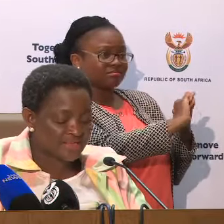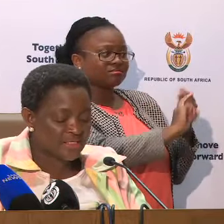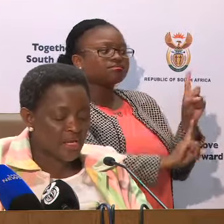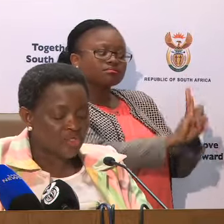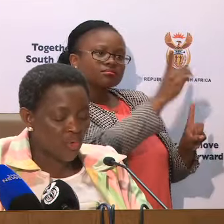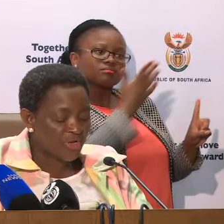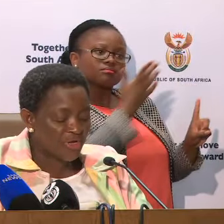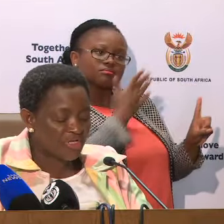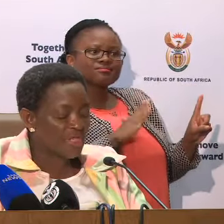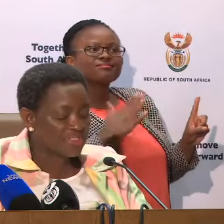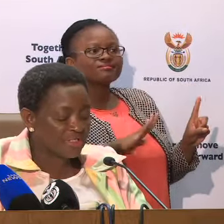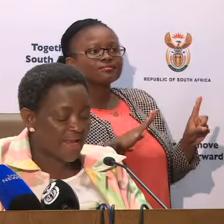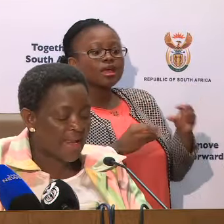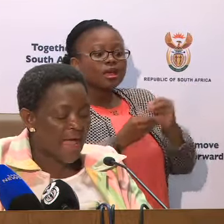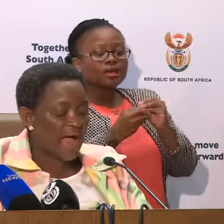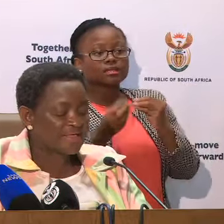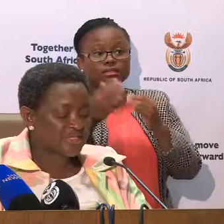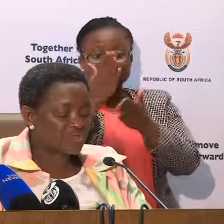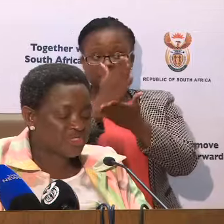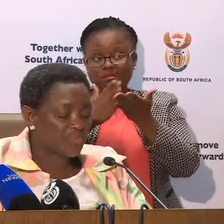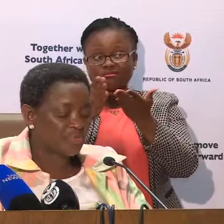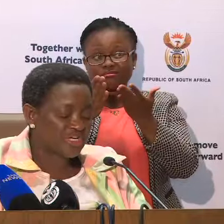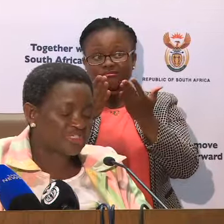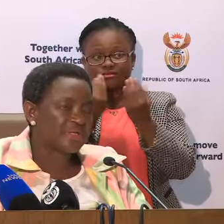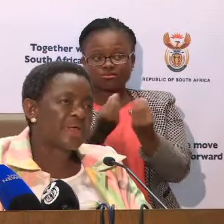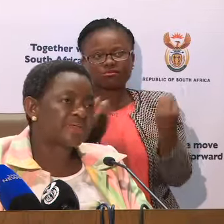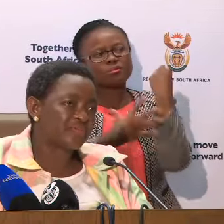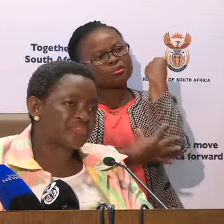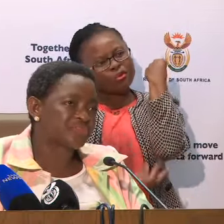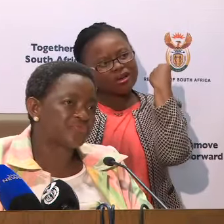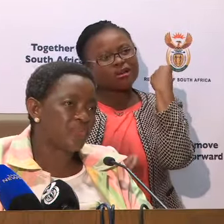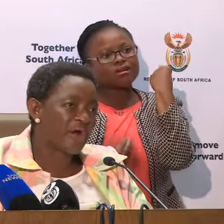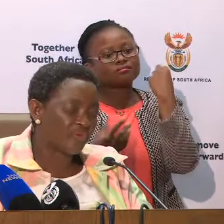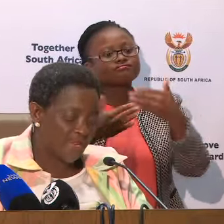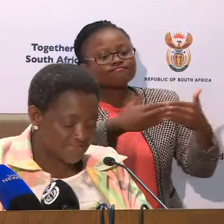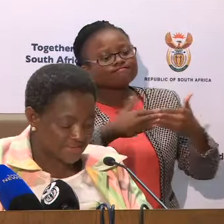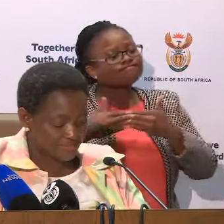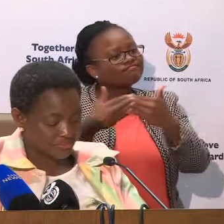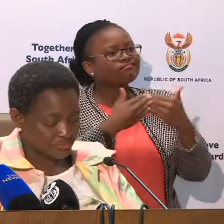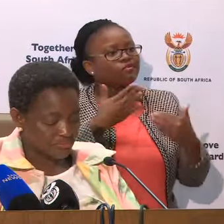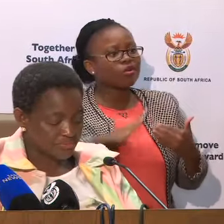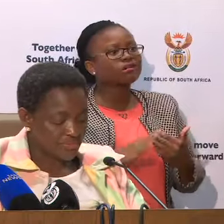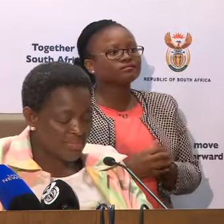extent to which poor children access social protection services from government.